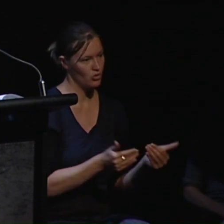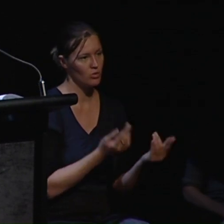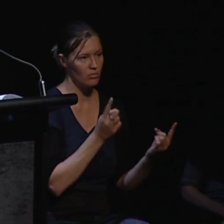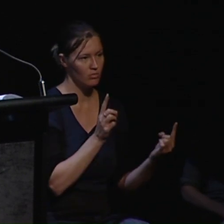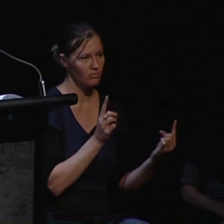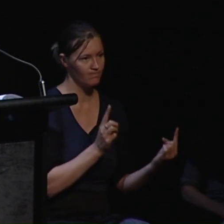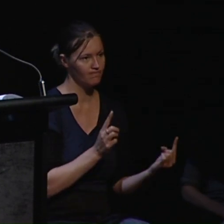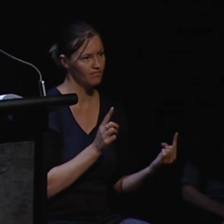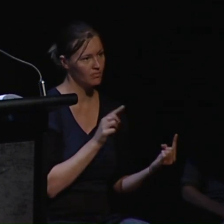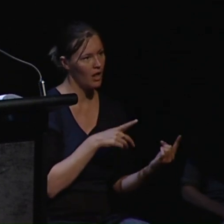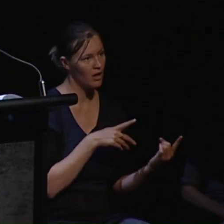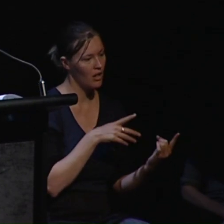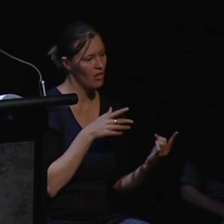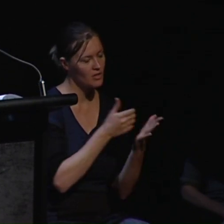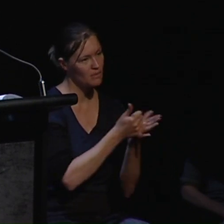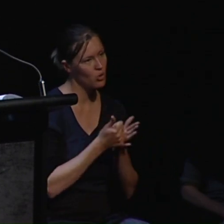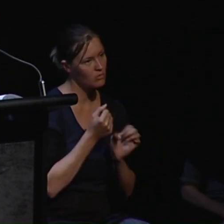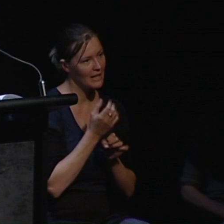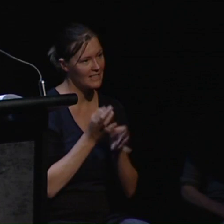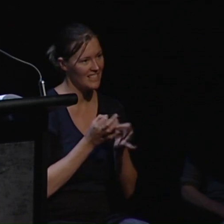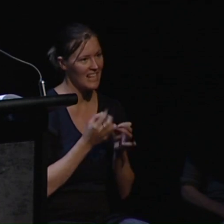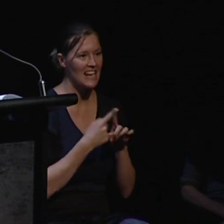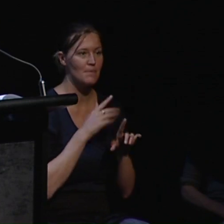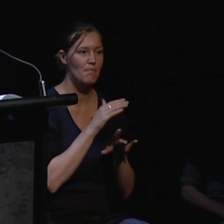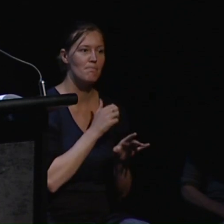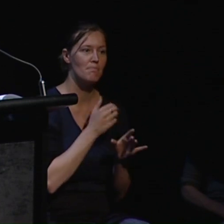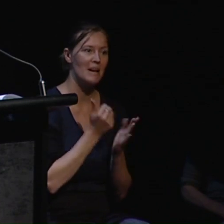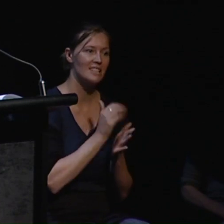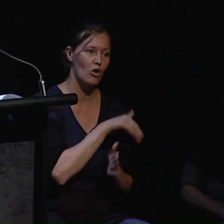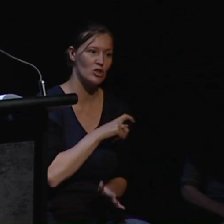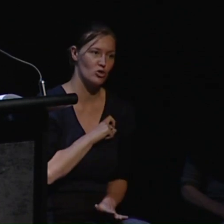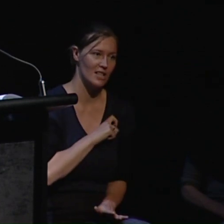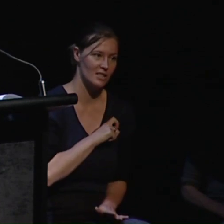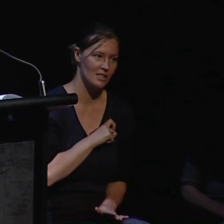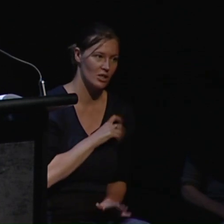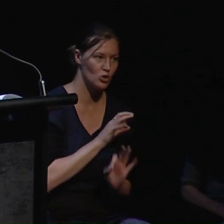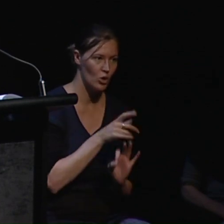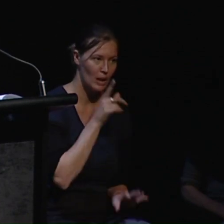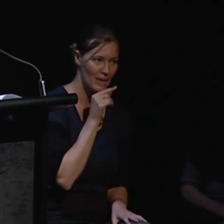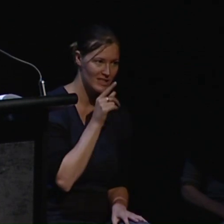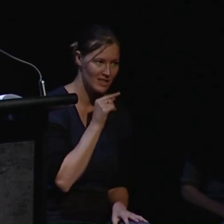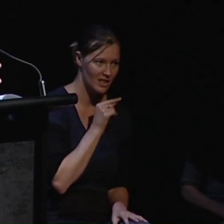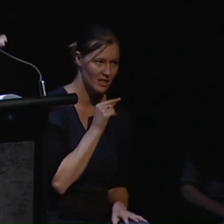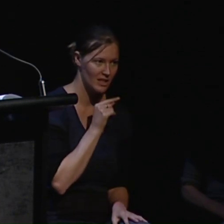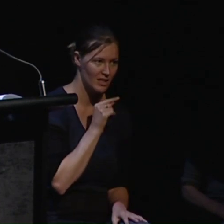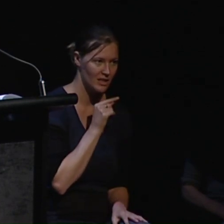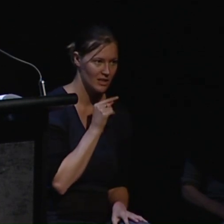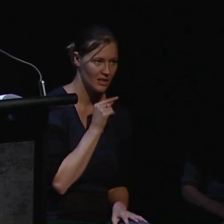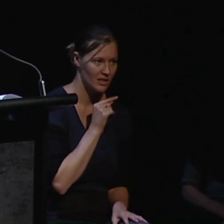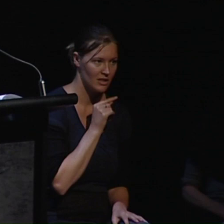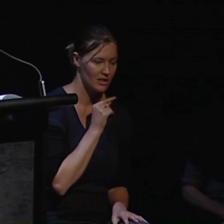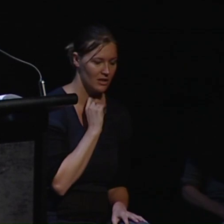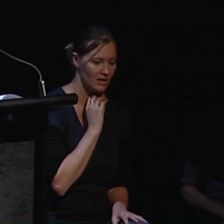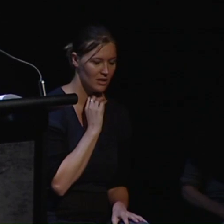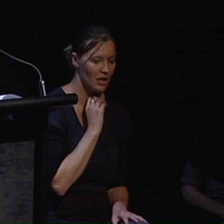making a decision and it's based on trust. It's not based on capacity. Also in